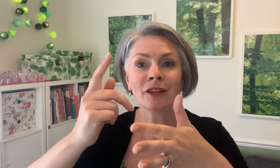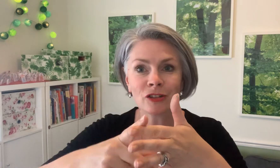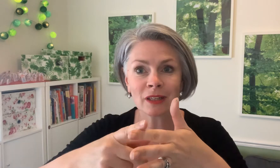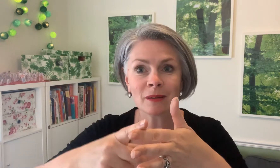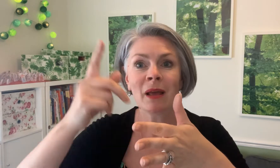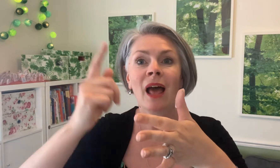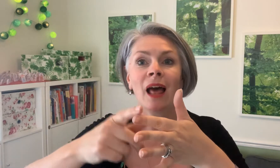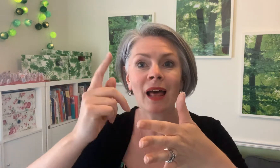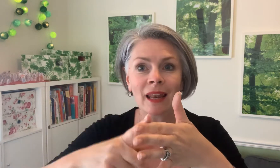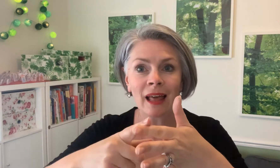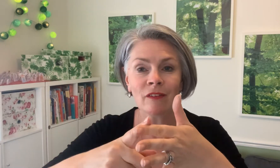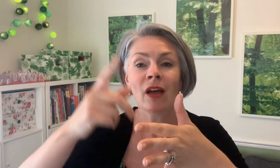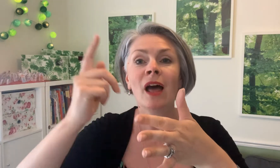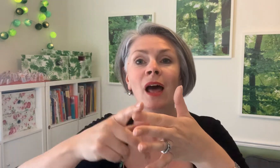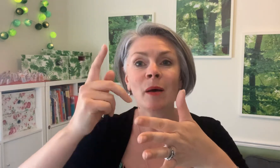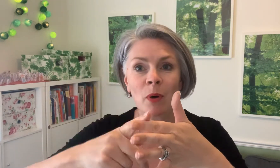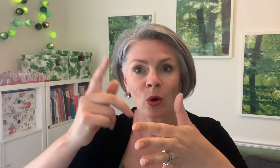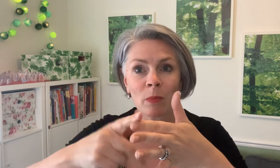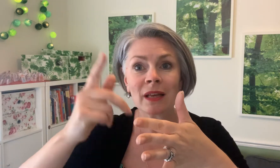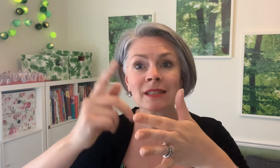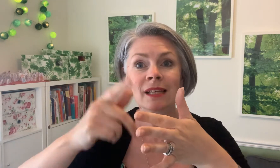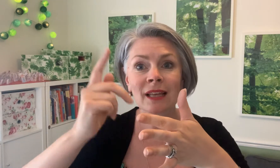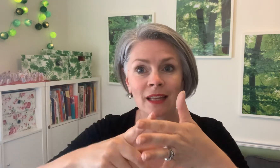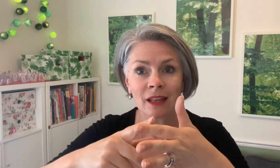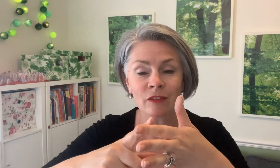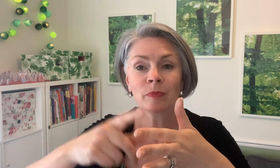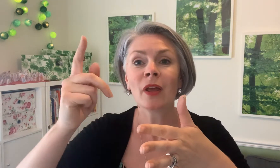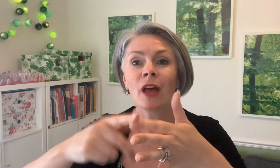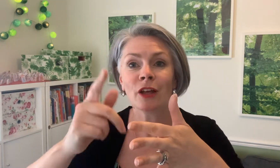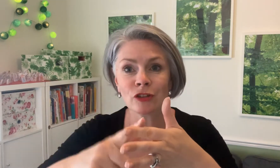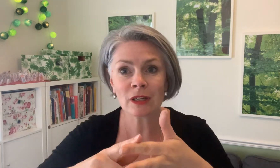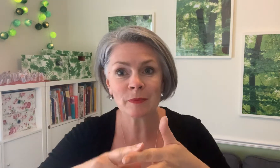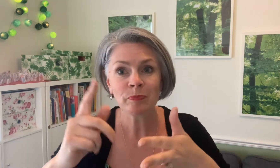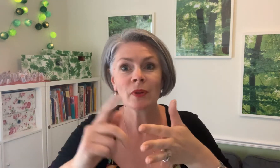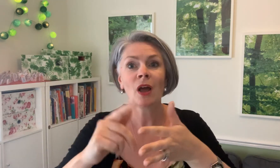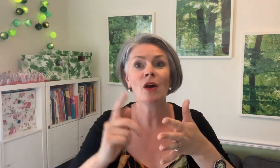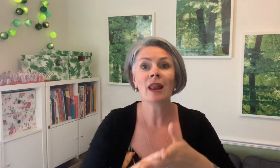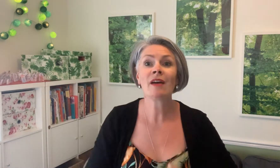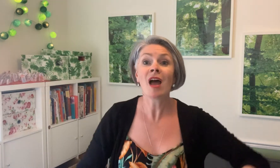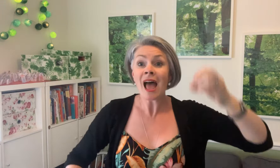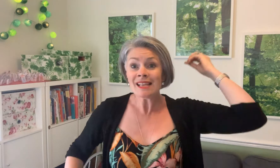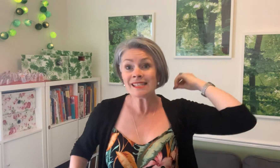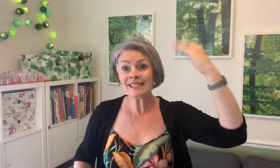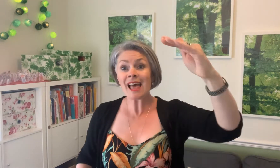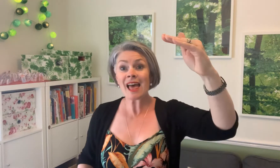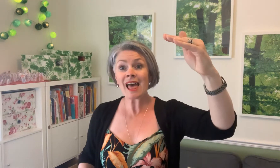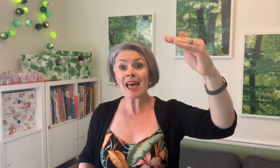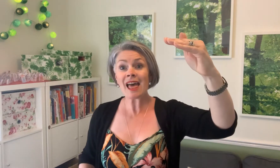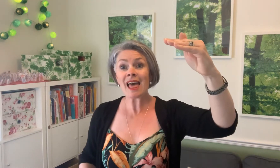dream, a laugh A moment, a love, a dream, a laugh Stay